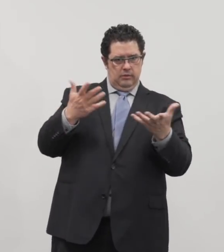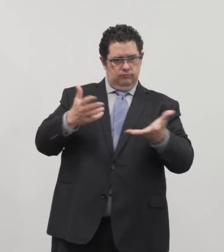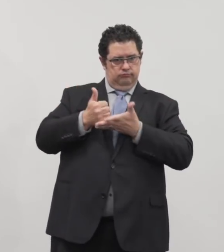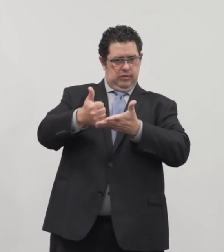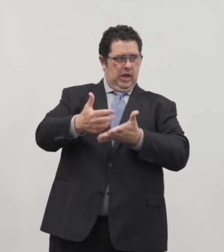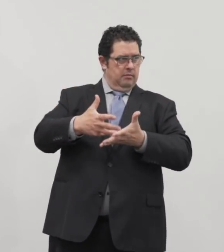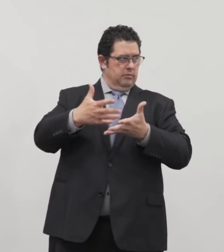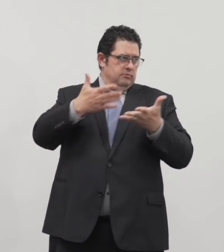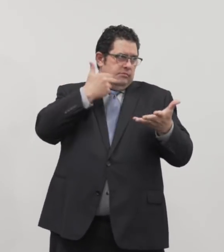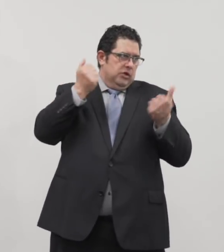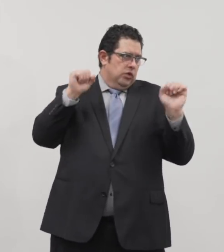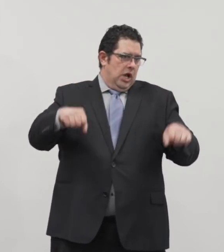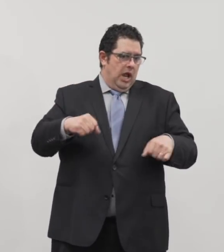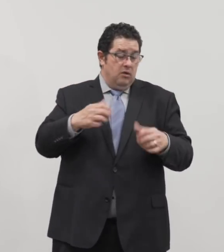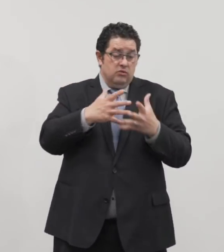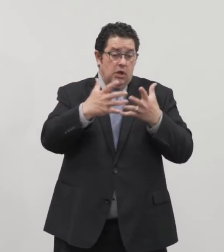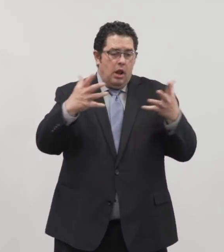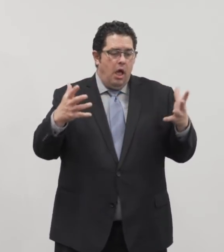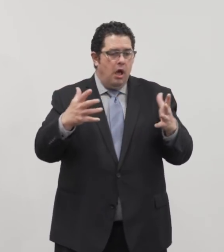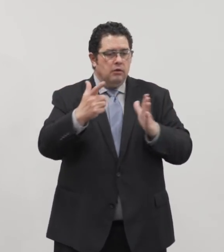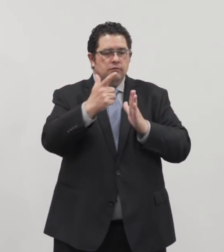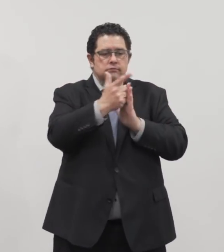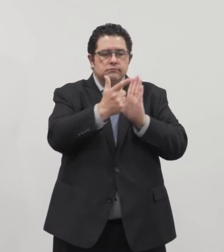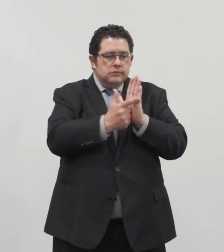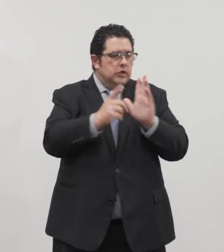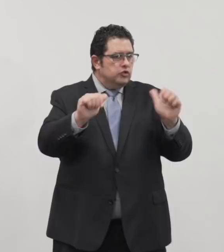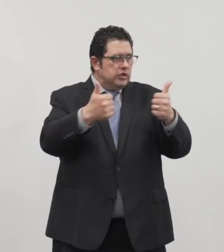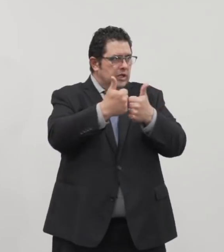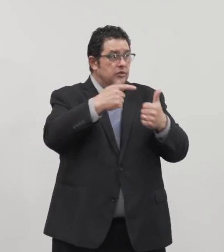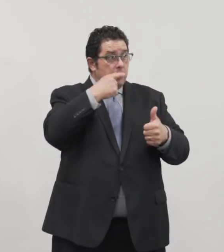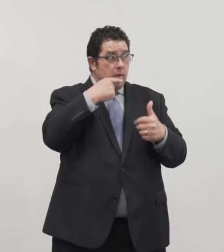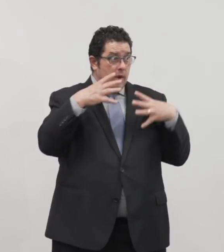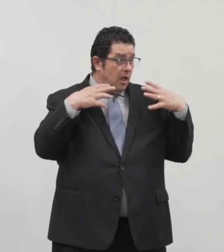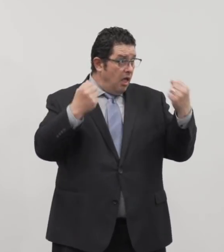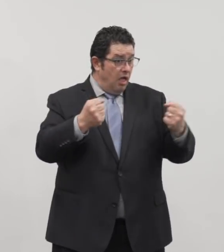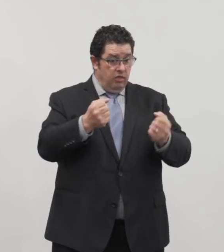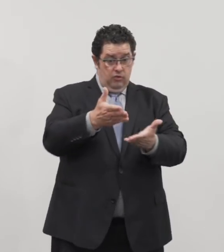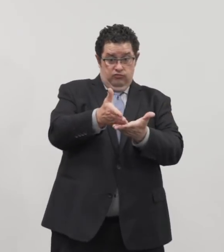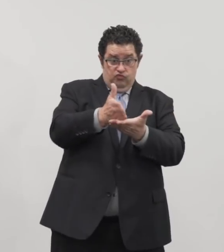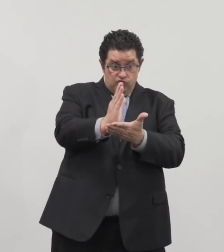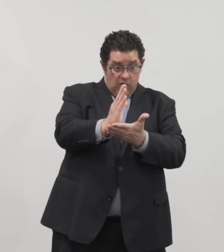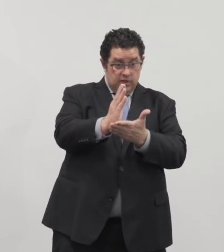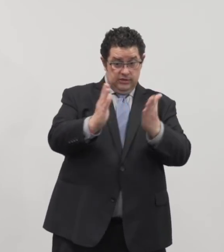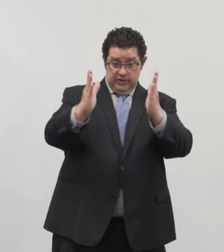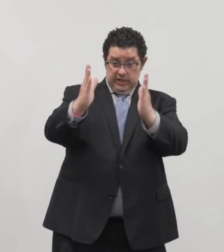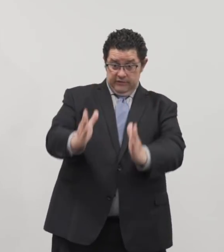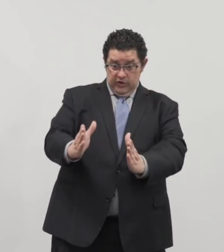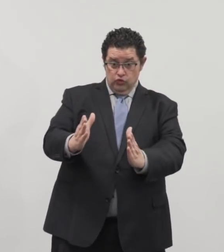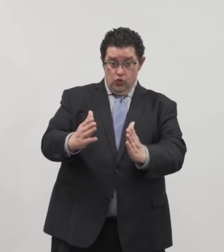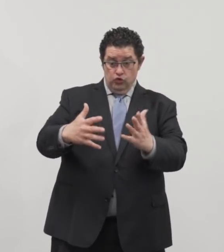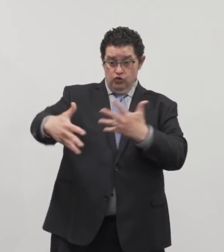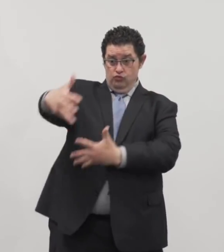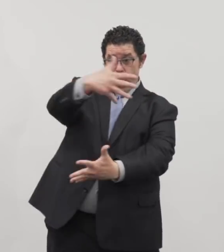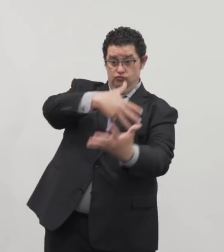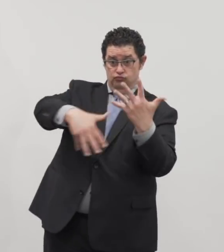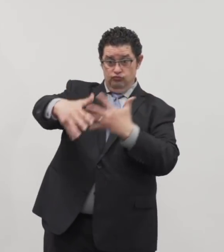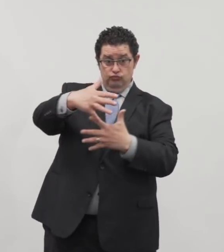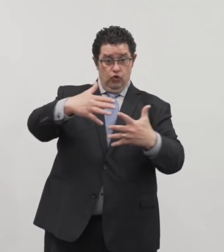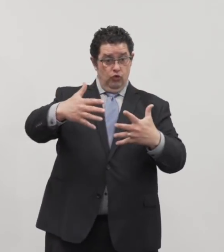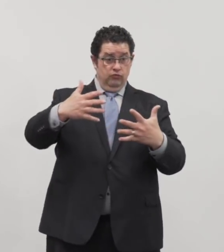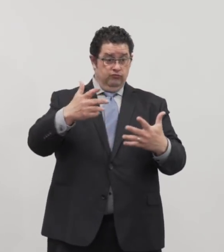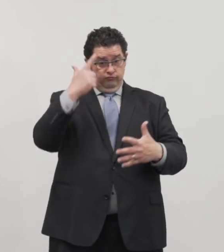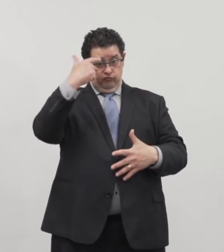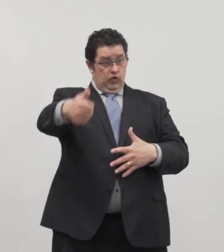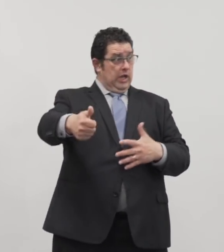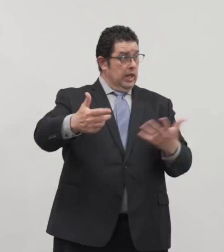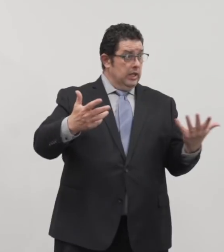legal challenges surrounding public health in particular. The rights of an individual to move freely in the community and the rights of